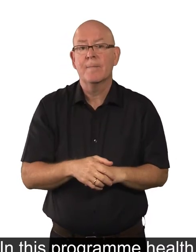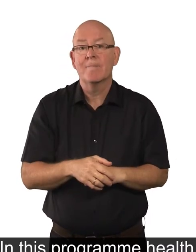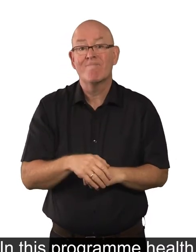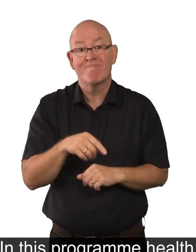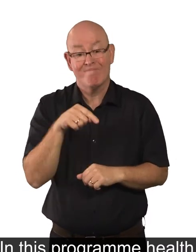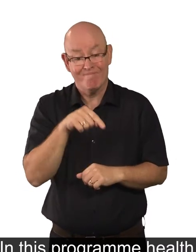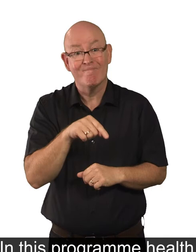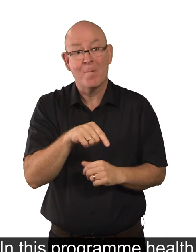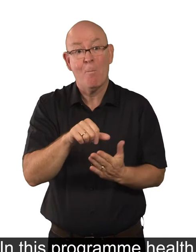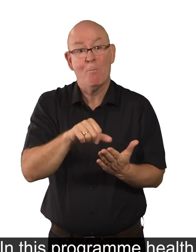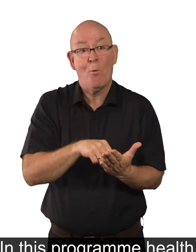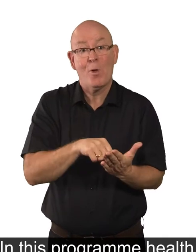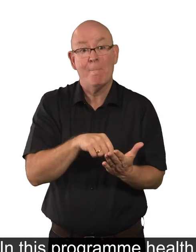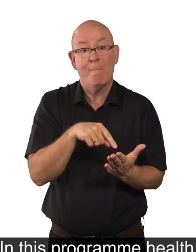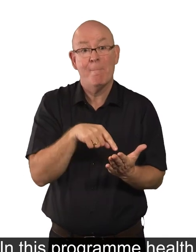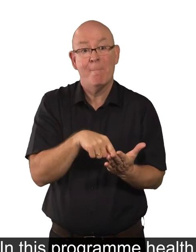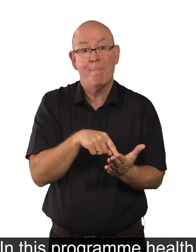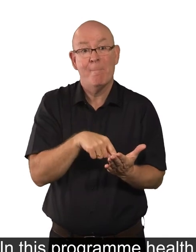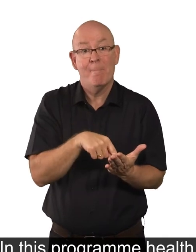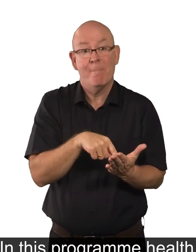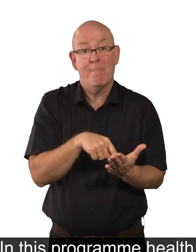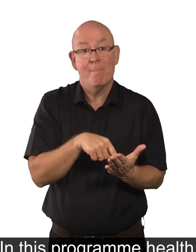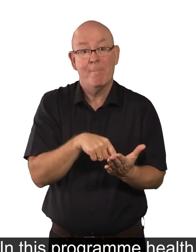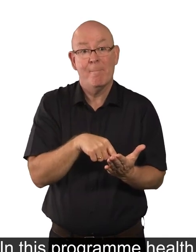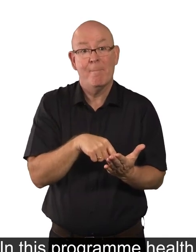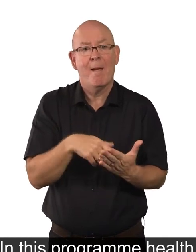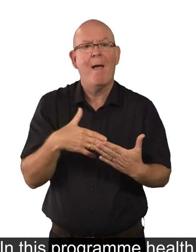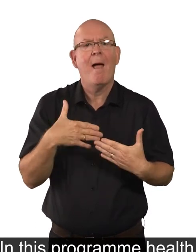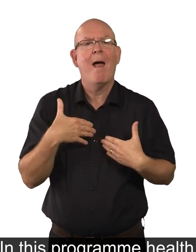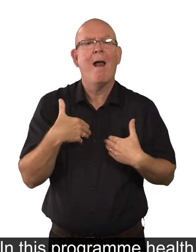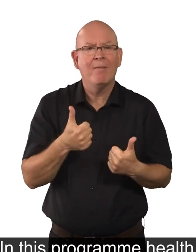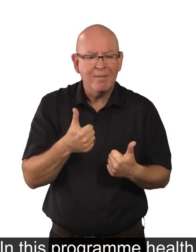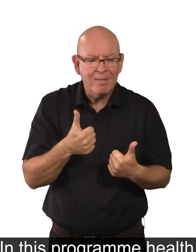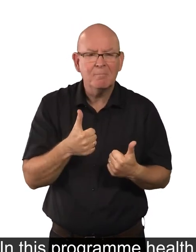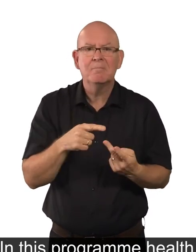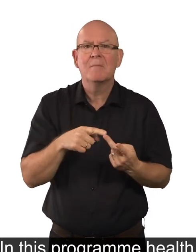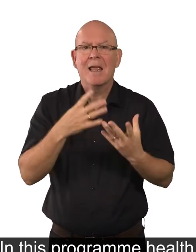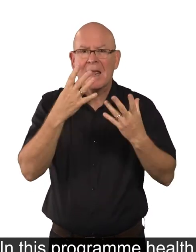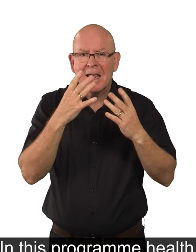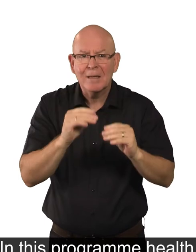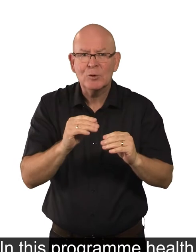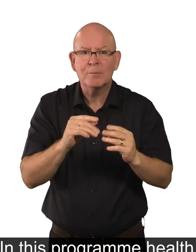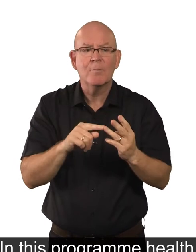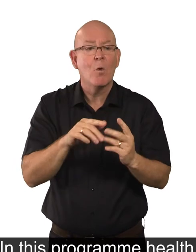In this program, health, education and social care services